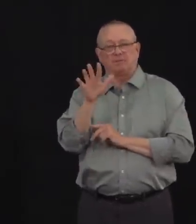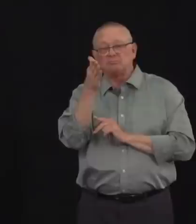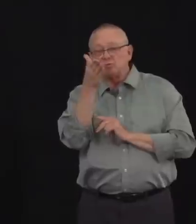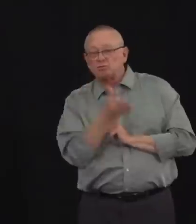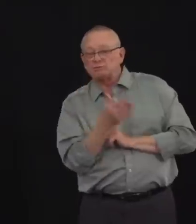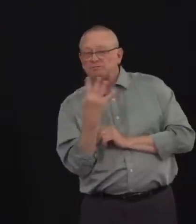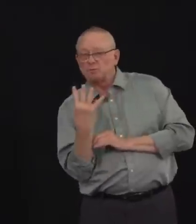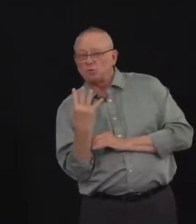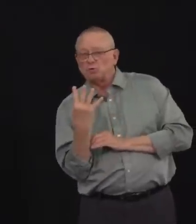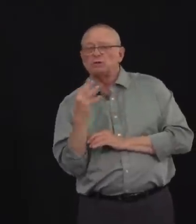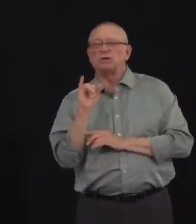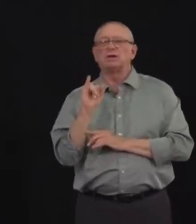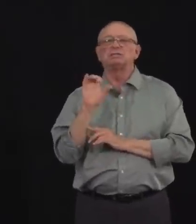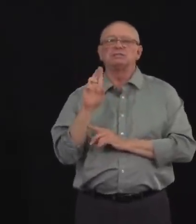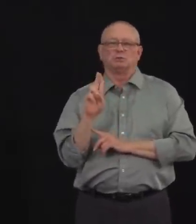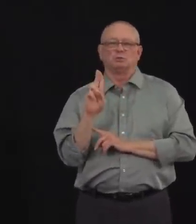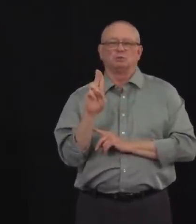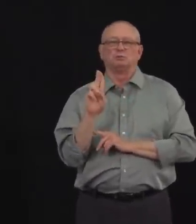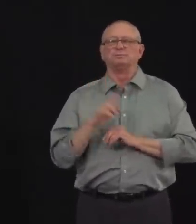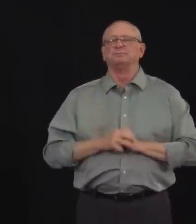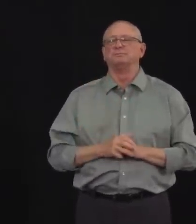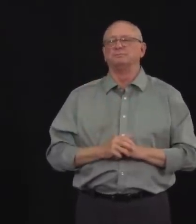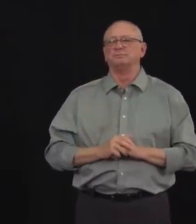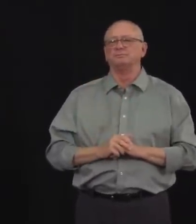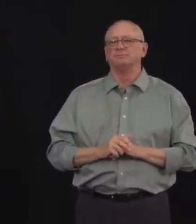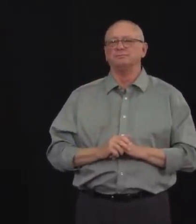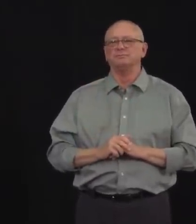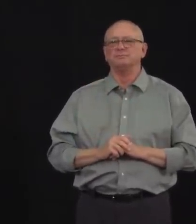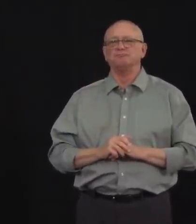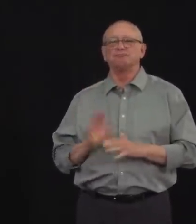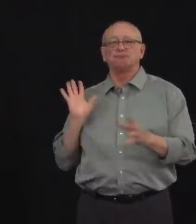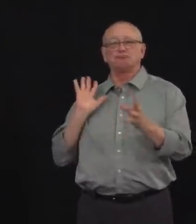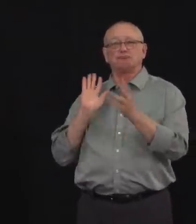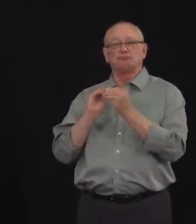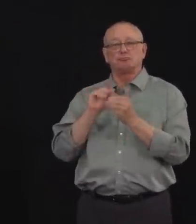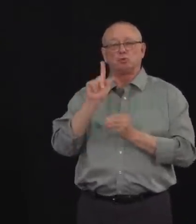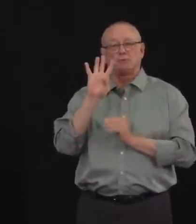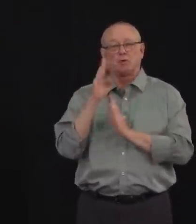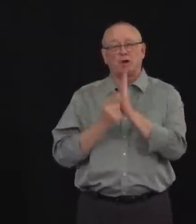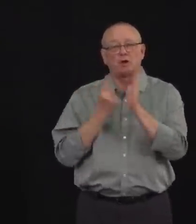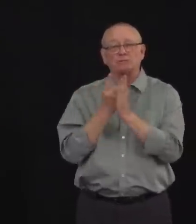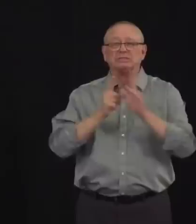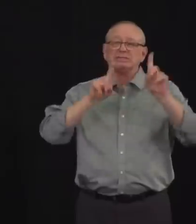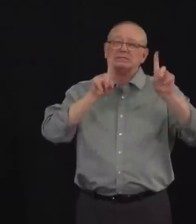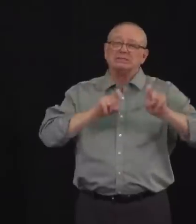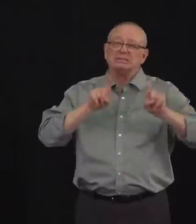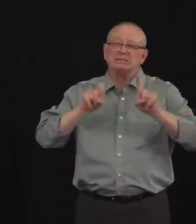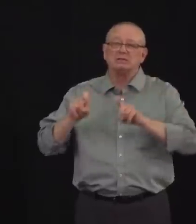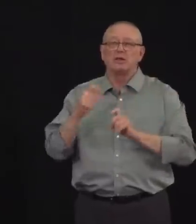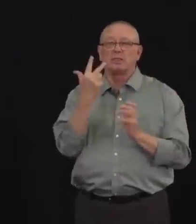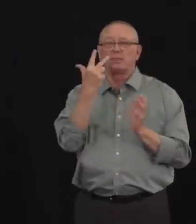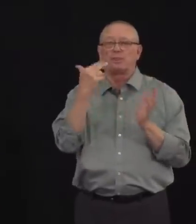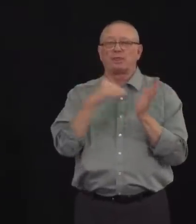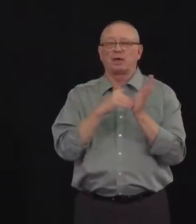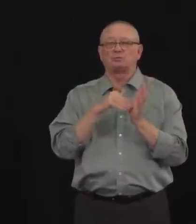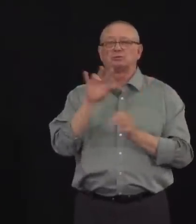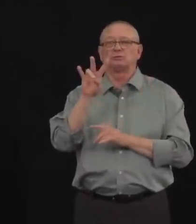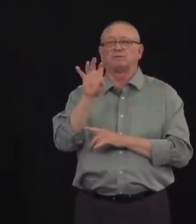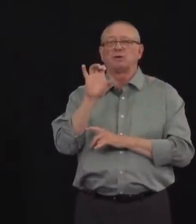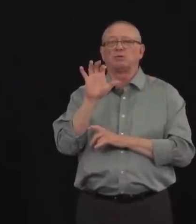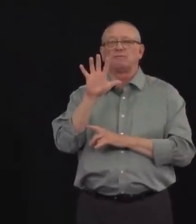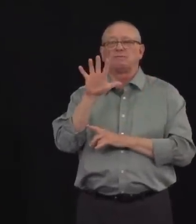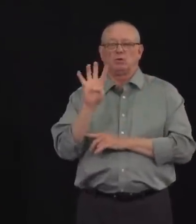four of these in ICUs. In the last 24 hours, out of 3,754 new tests,